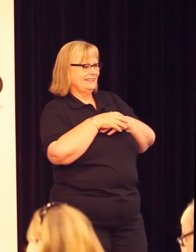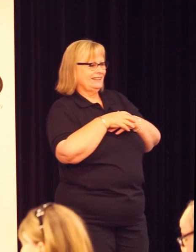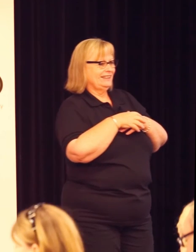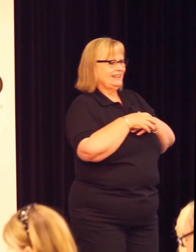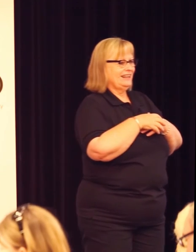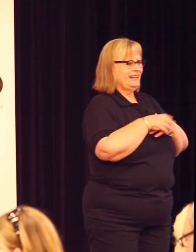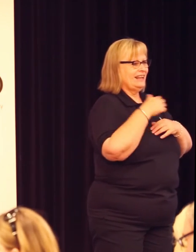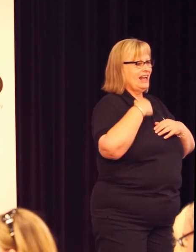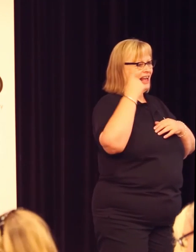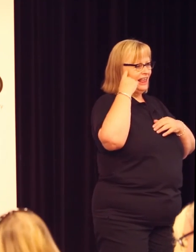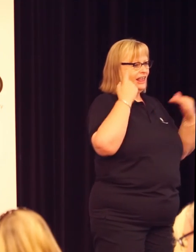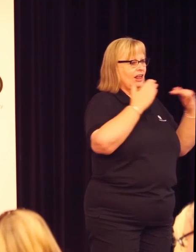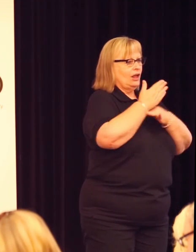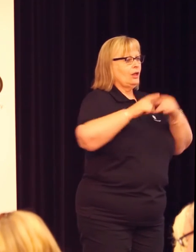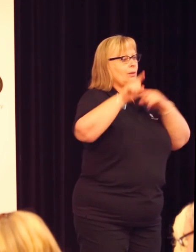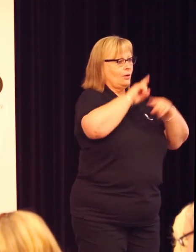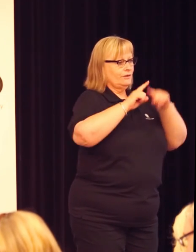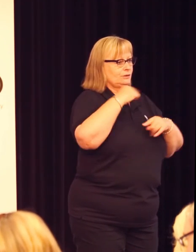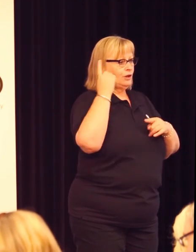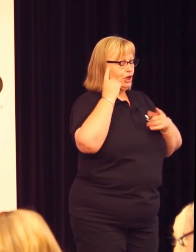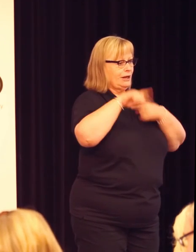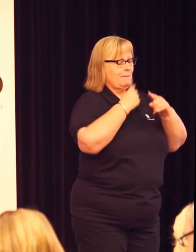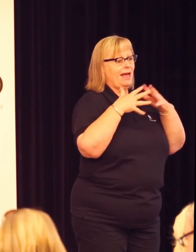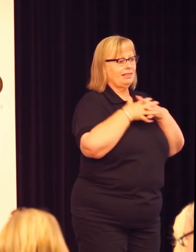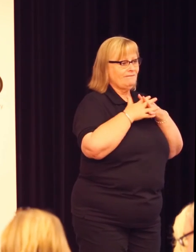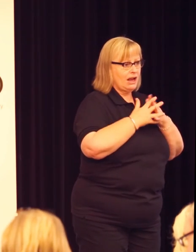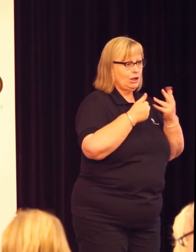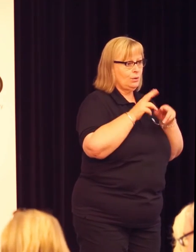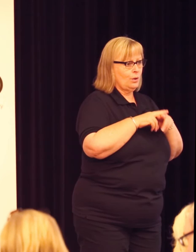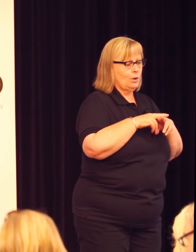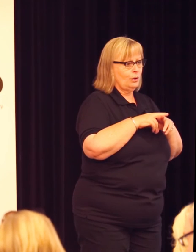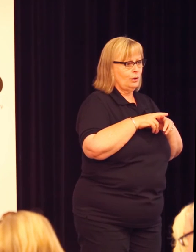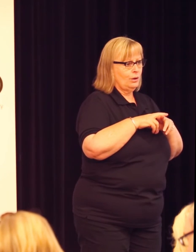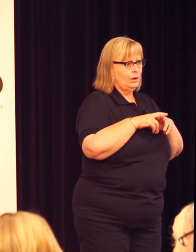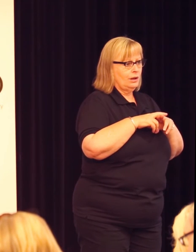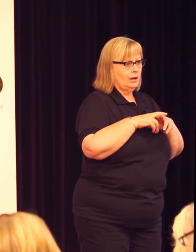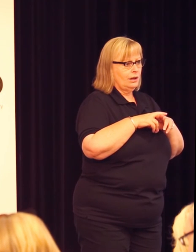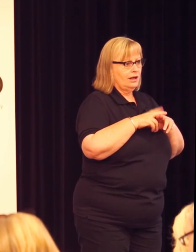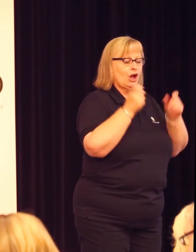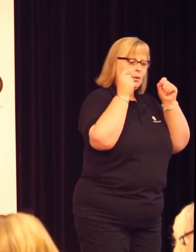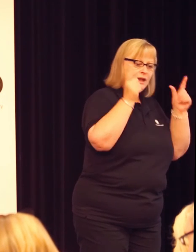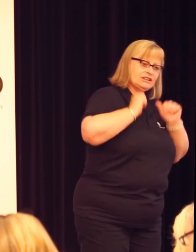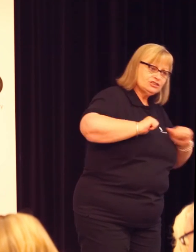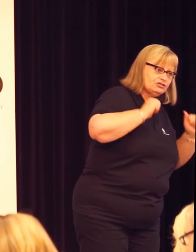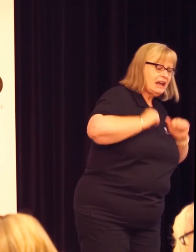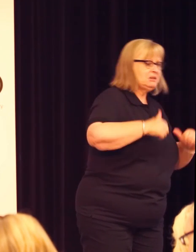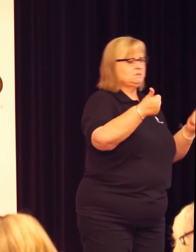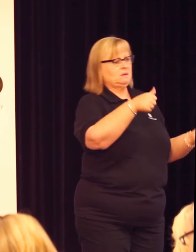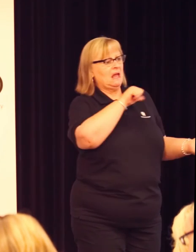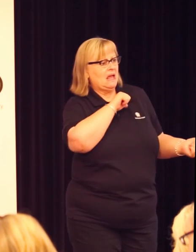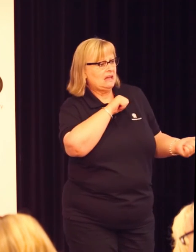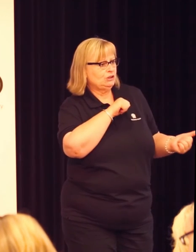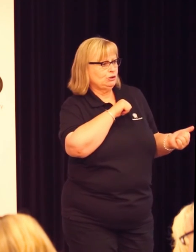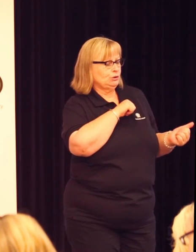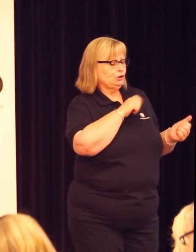So I think throughout this conference, we've heard a lot about the value of awareness training and good attitudes to